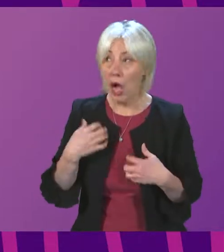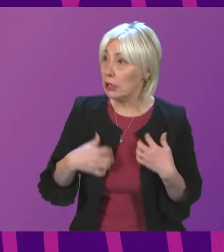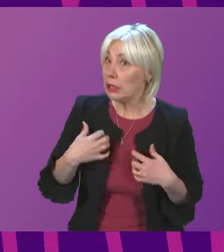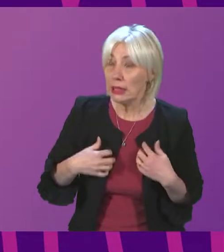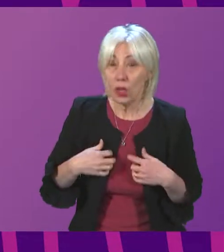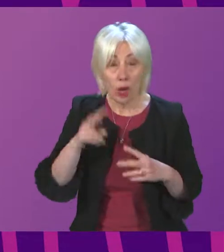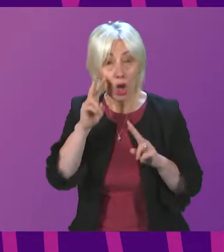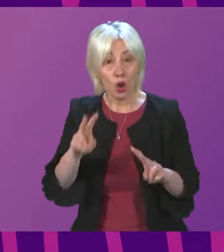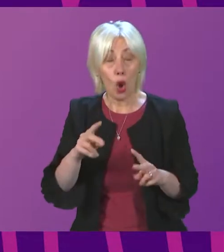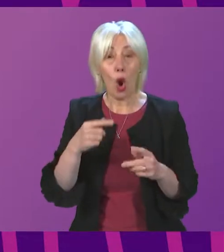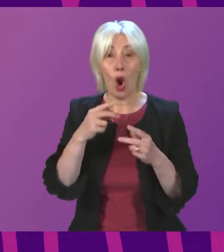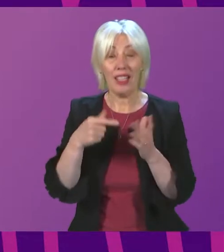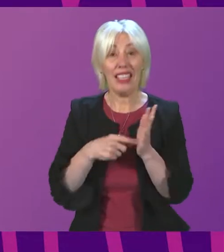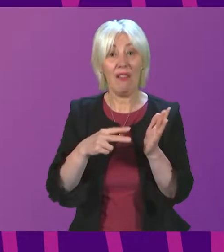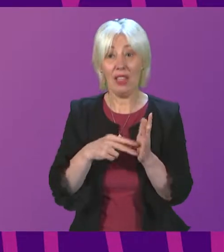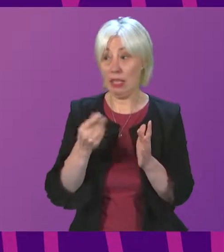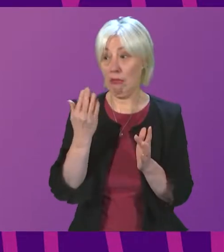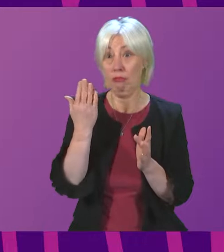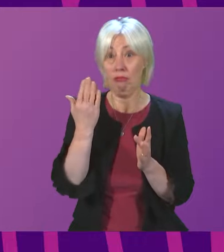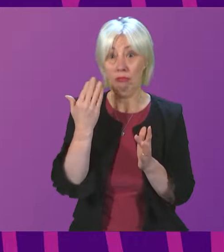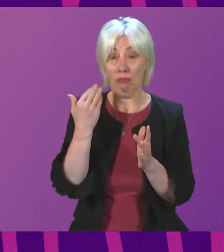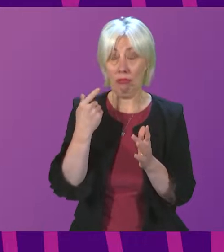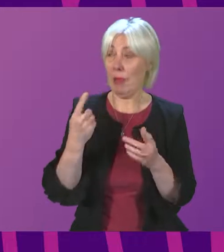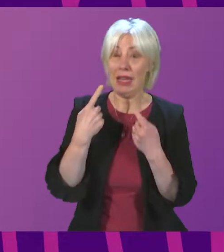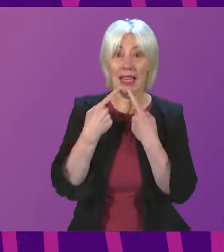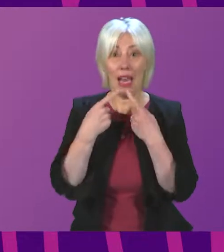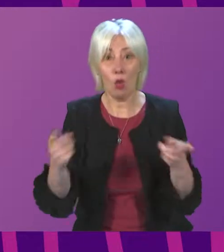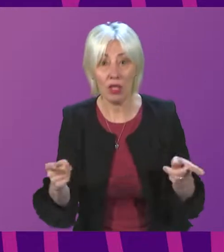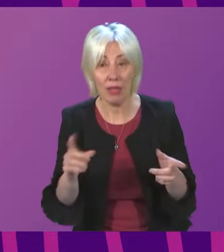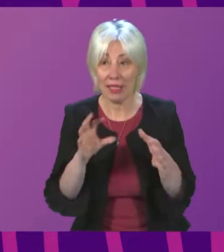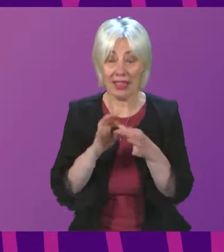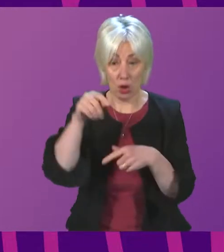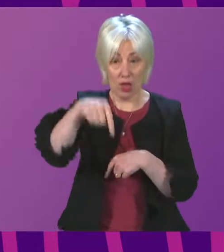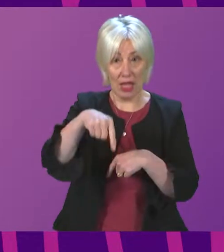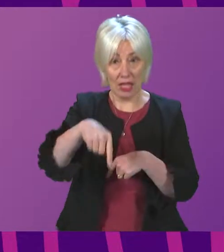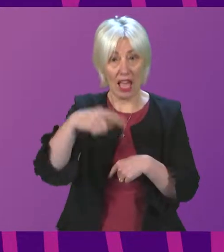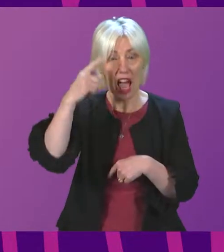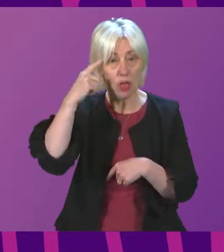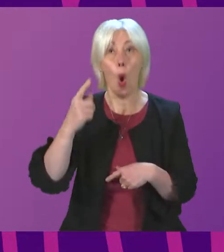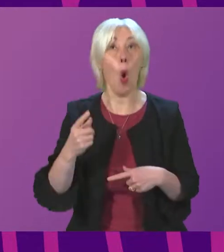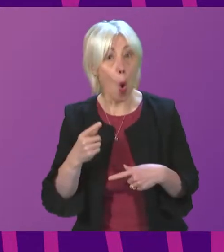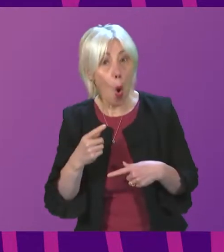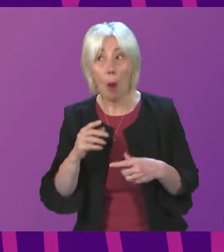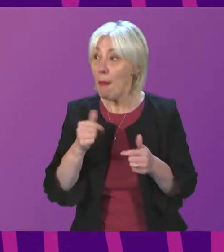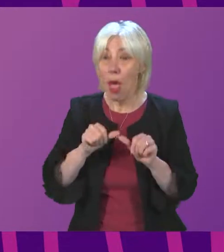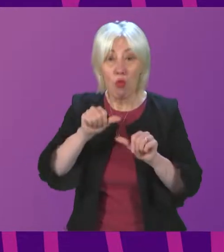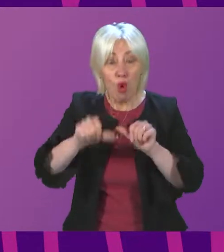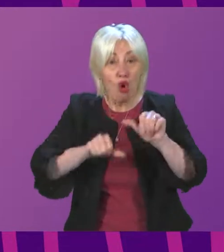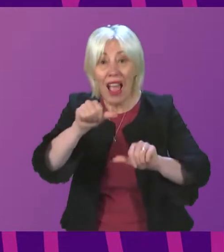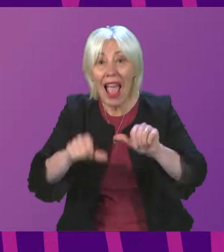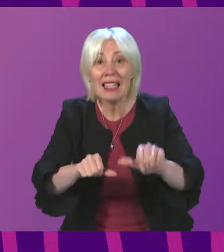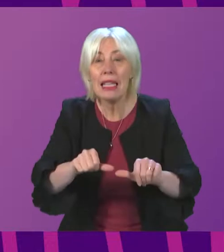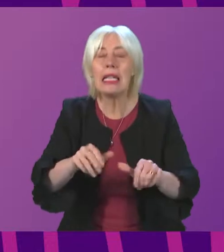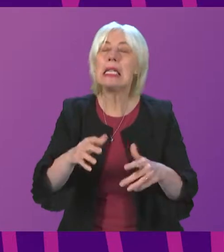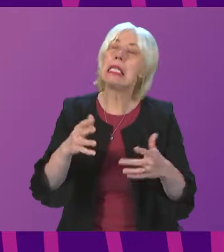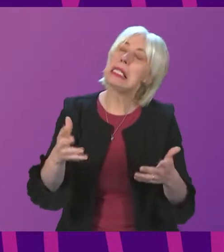saw Reporting Scotland feature announcements in relation to all of this. I thought maybe we were seeing progress of some kind, but